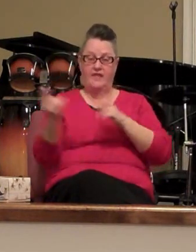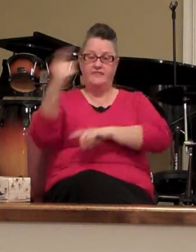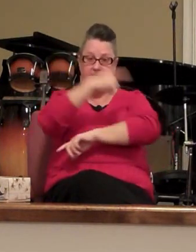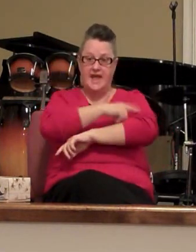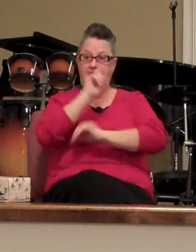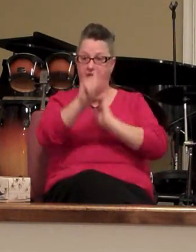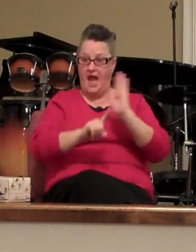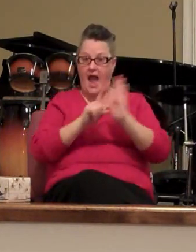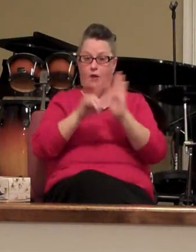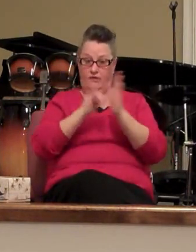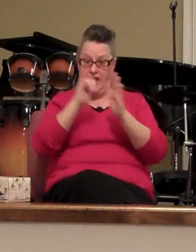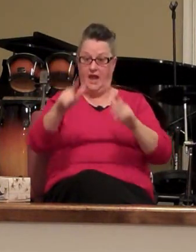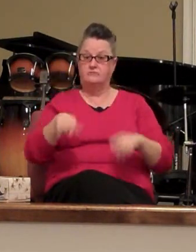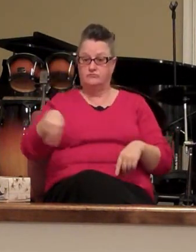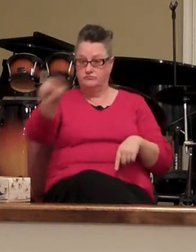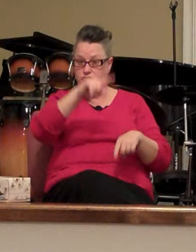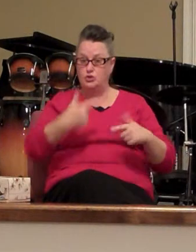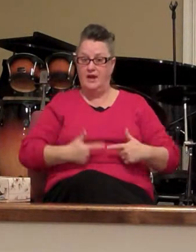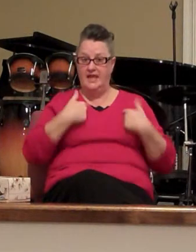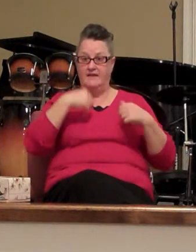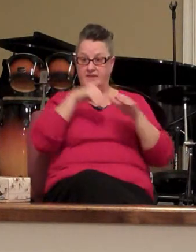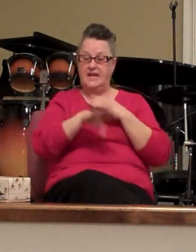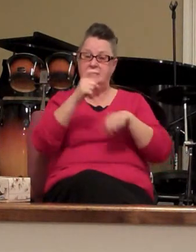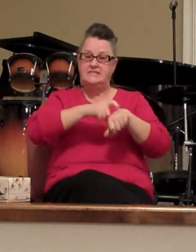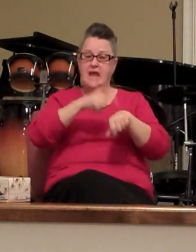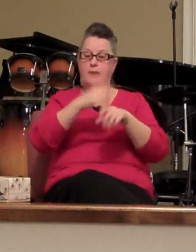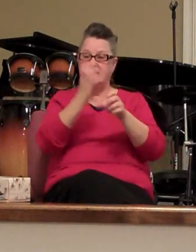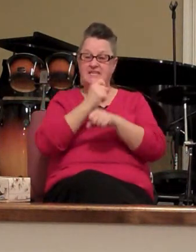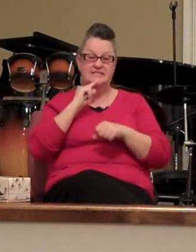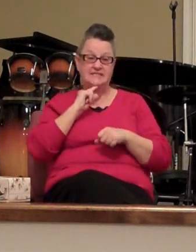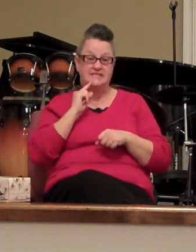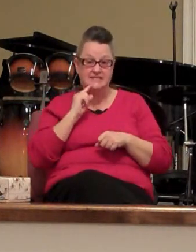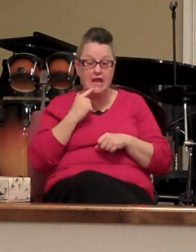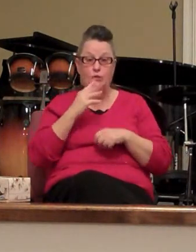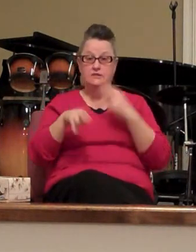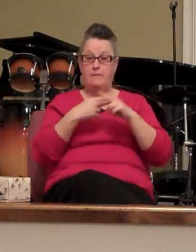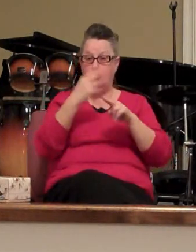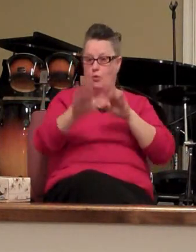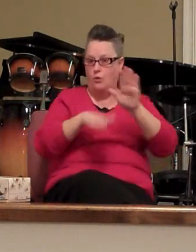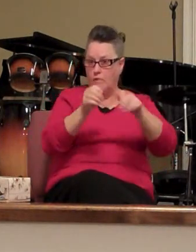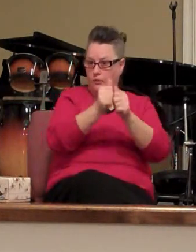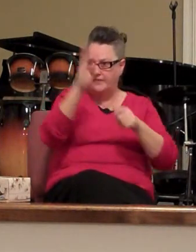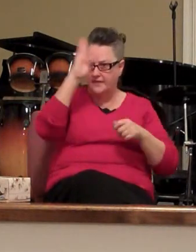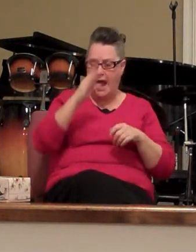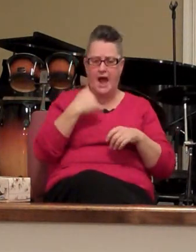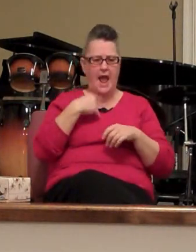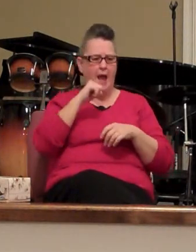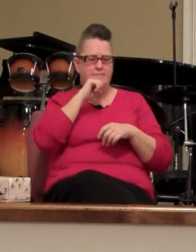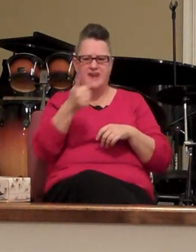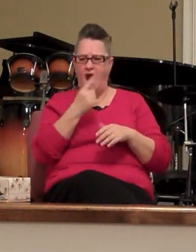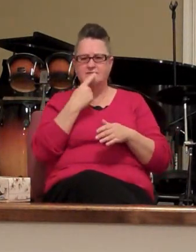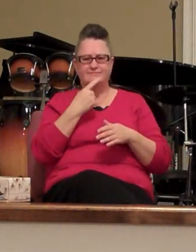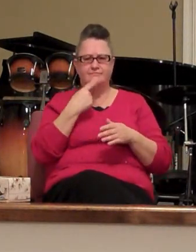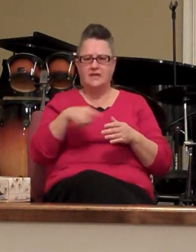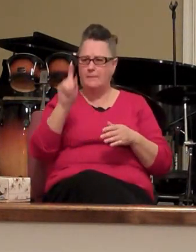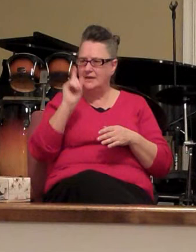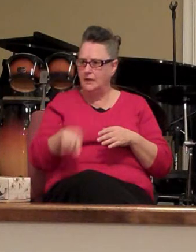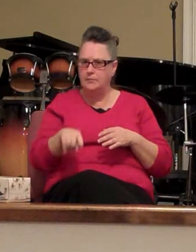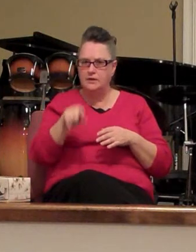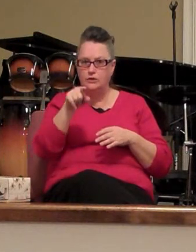hour that we're living in it's time to get serious about our walk with God I'm not condemning you tonight but I'm trying to